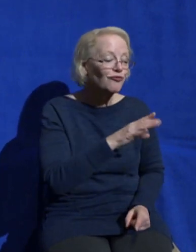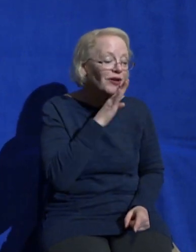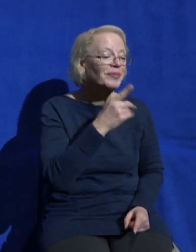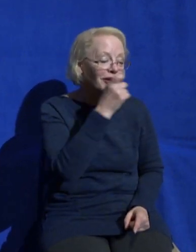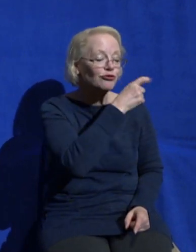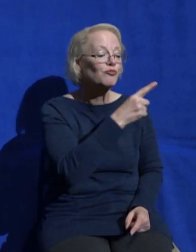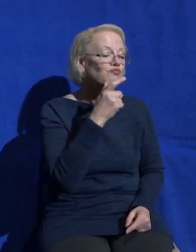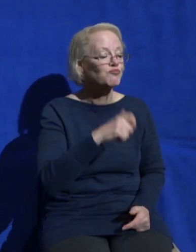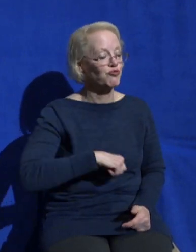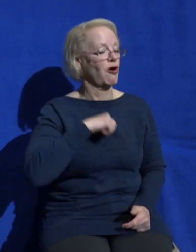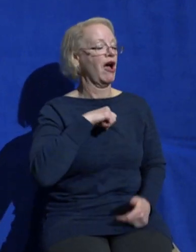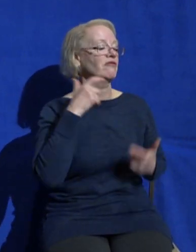because you're stubborn